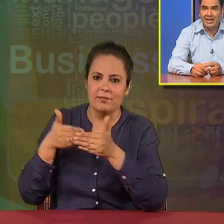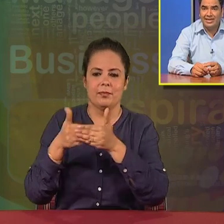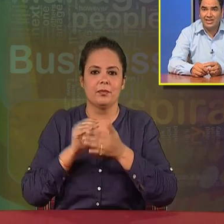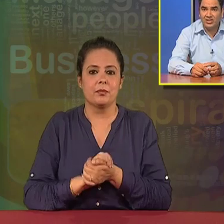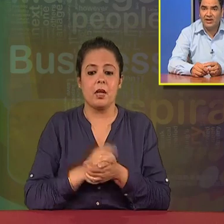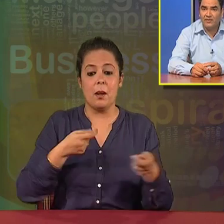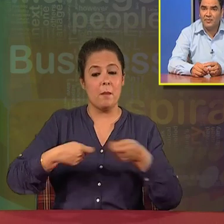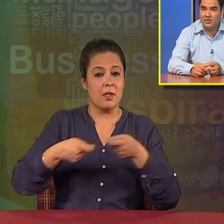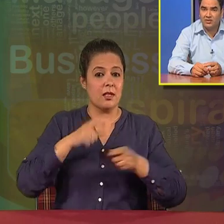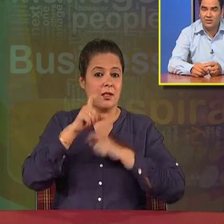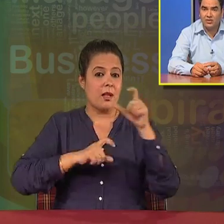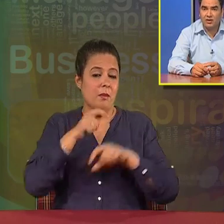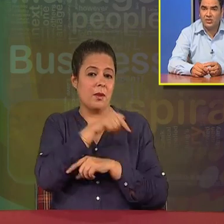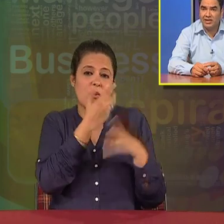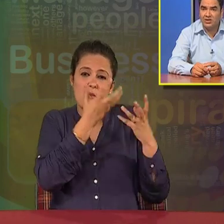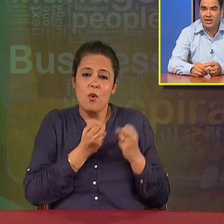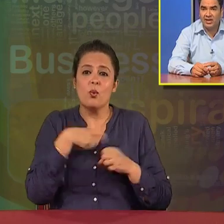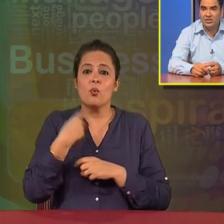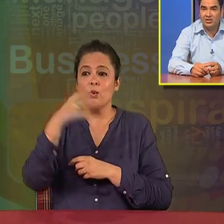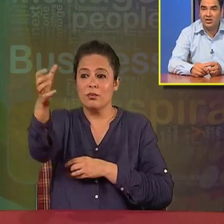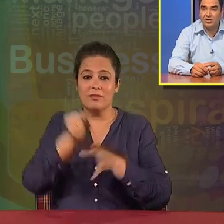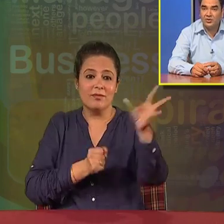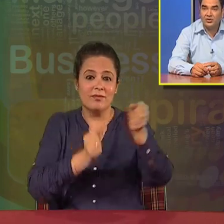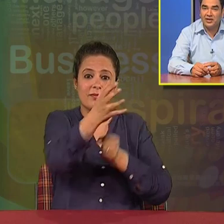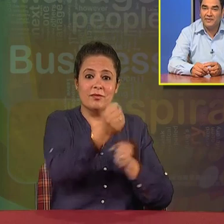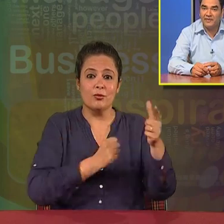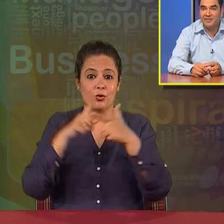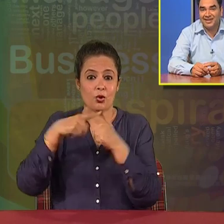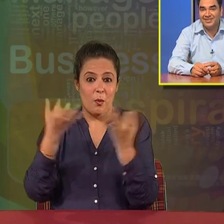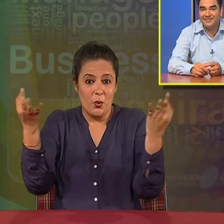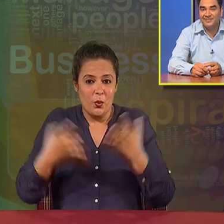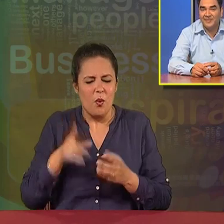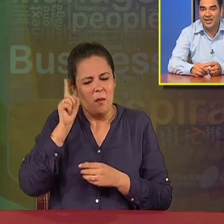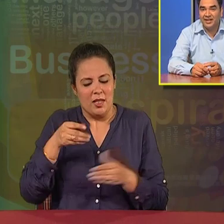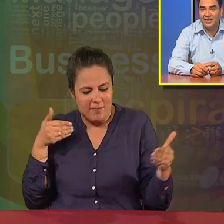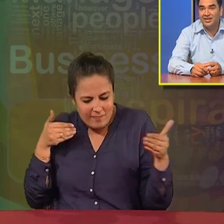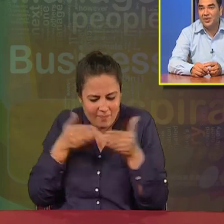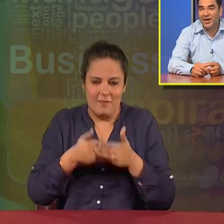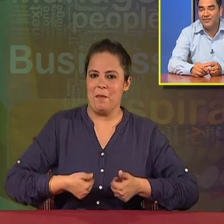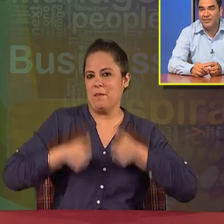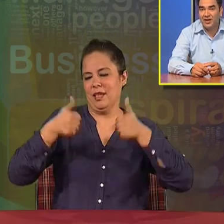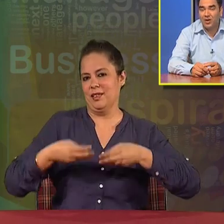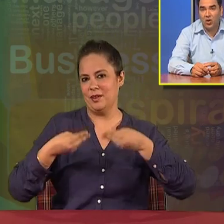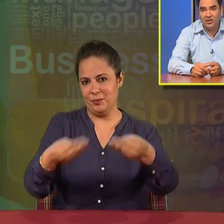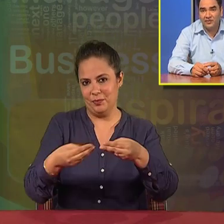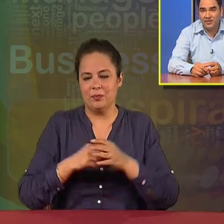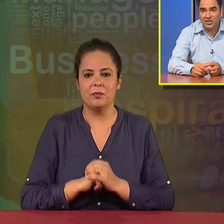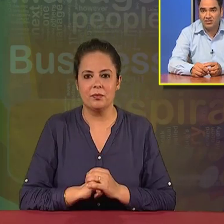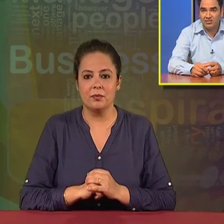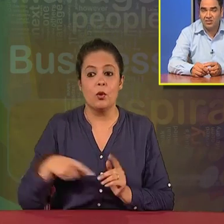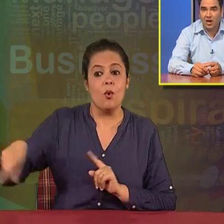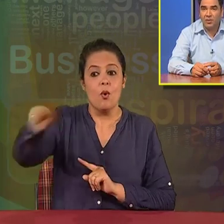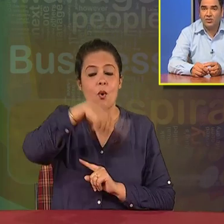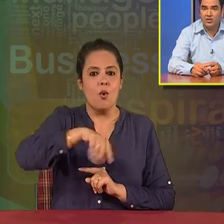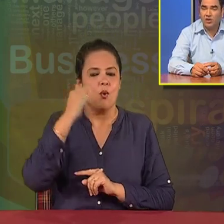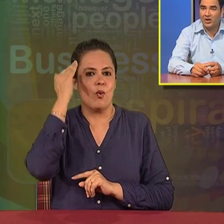that each and every person who are joining the organization should give their best. They need to have all the information